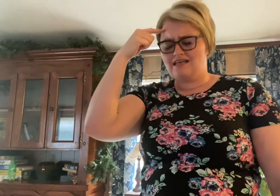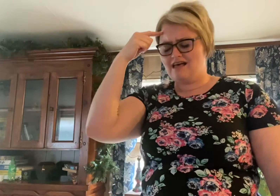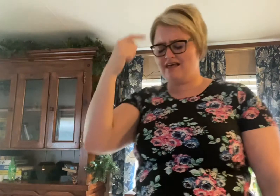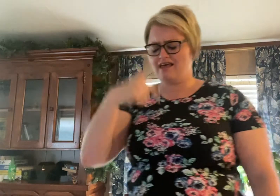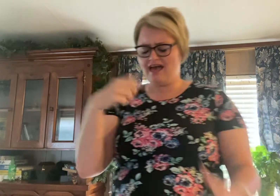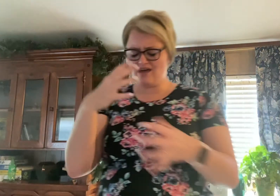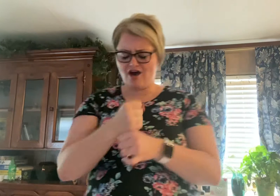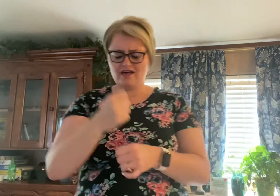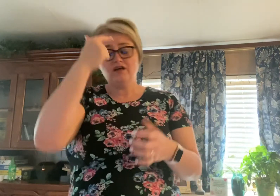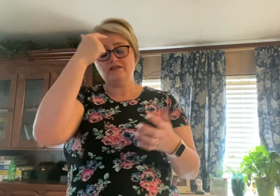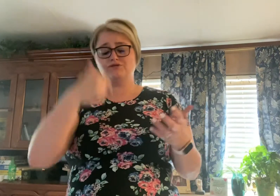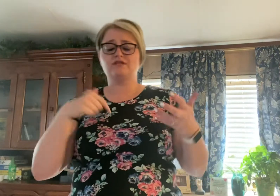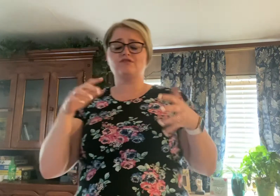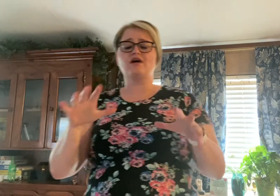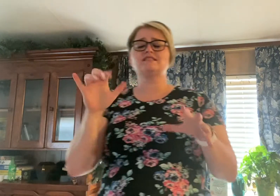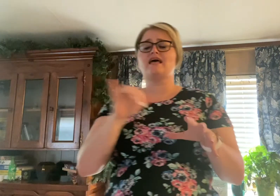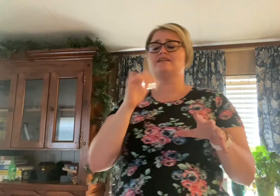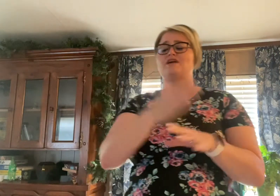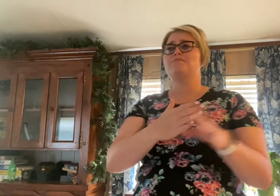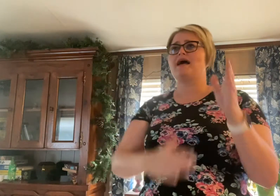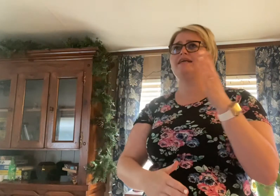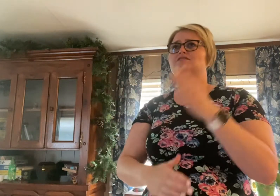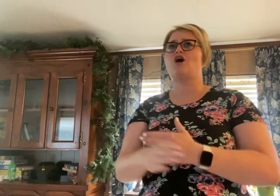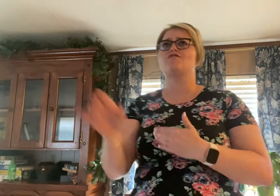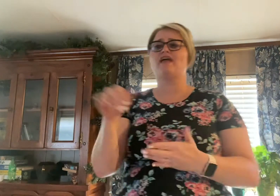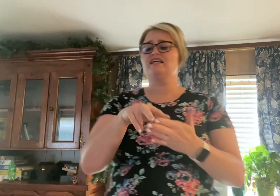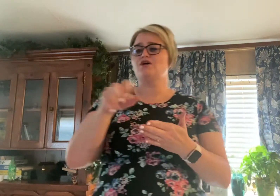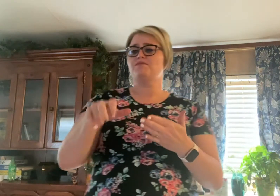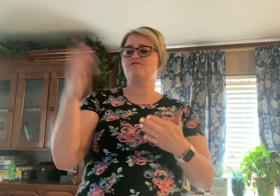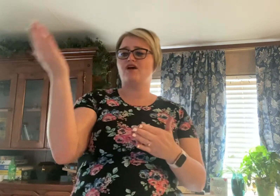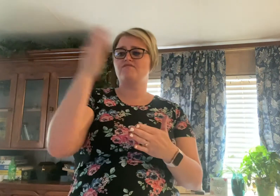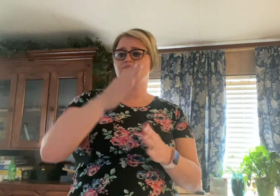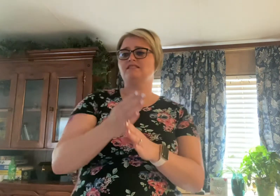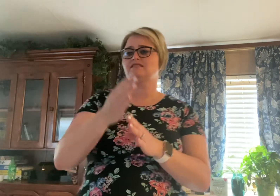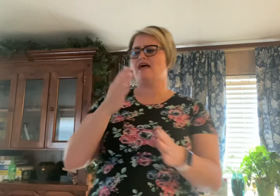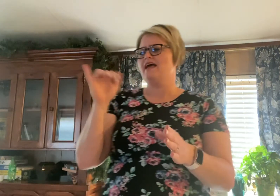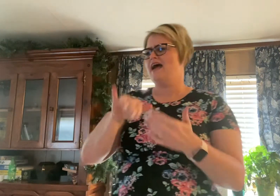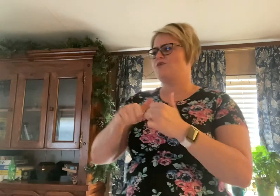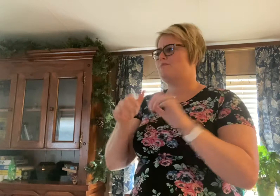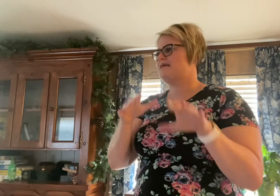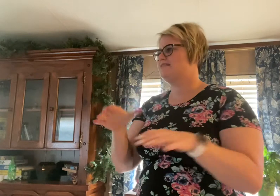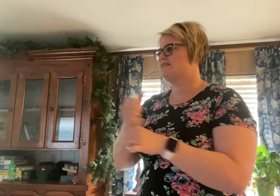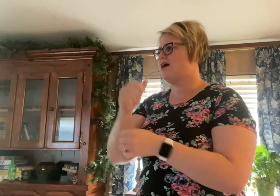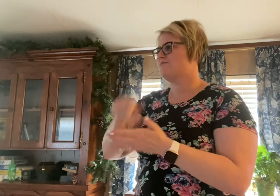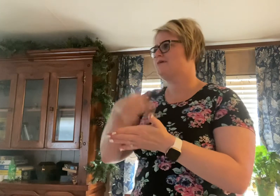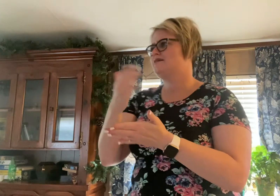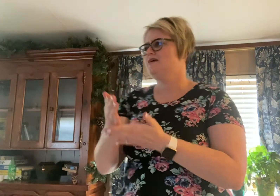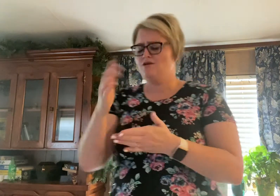I get intrusive thoughts like Cutting my hands off like Jumping in front of a bus like How do I make this stop when it Feels